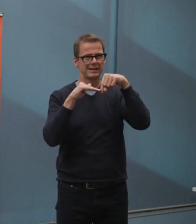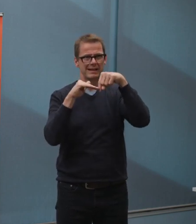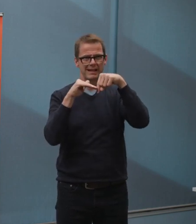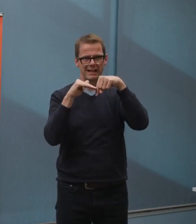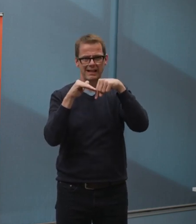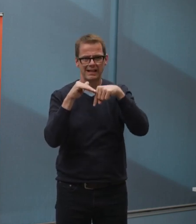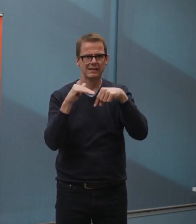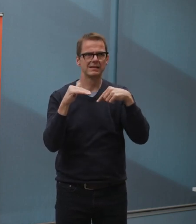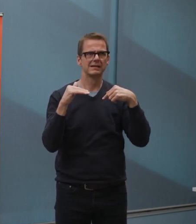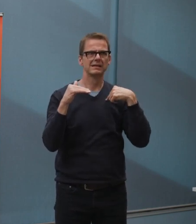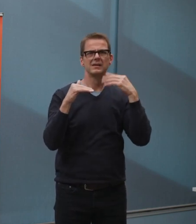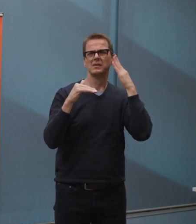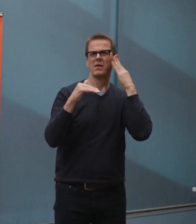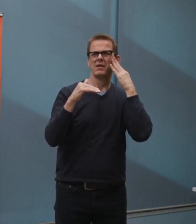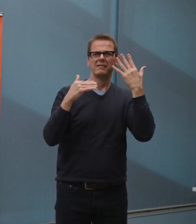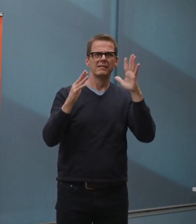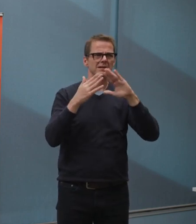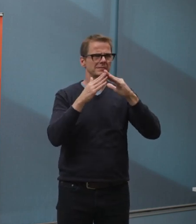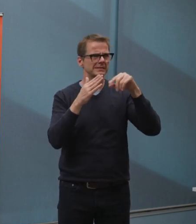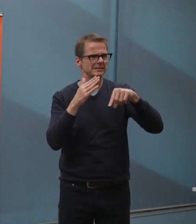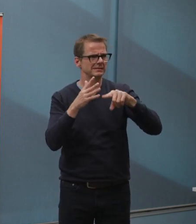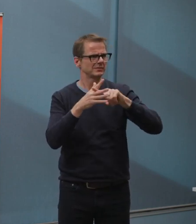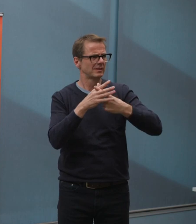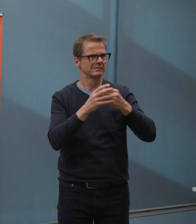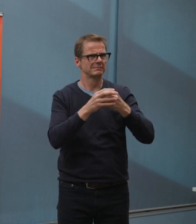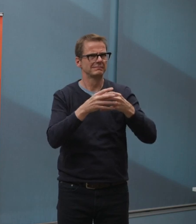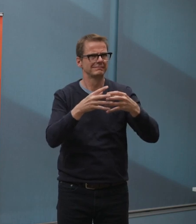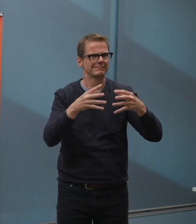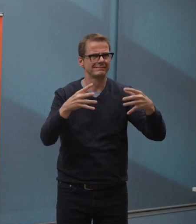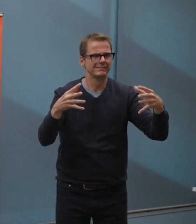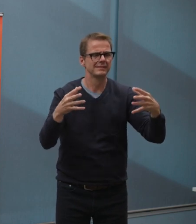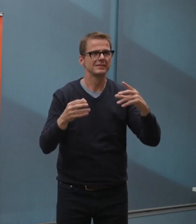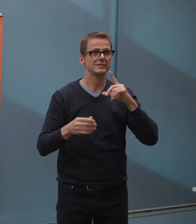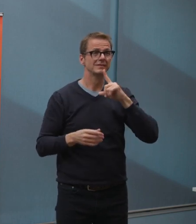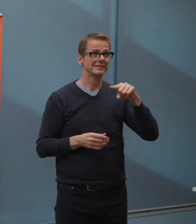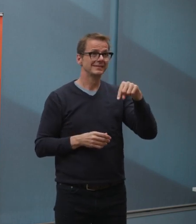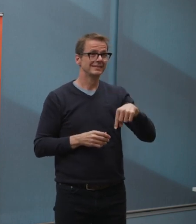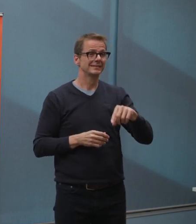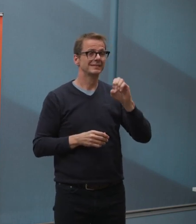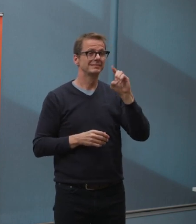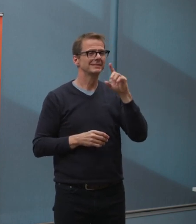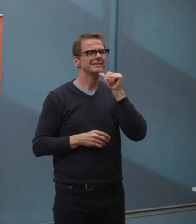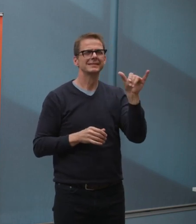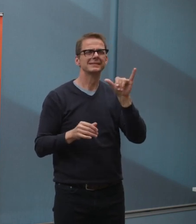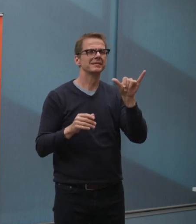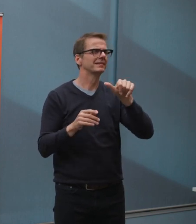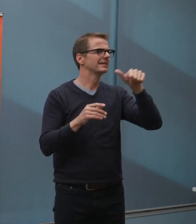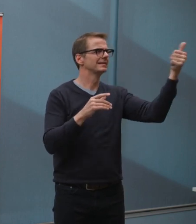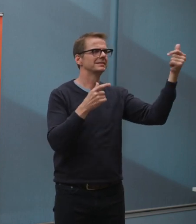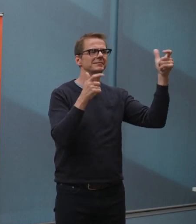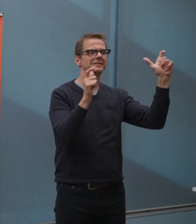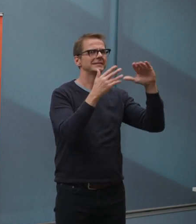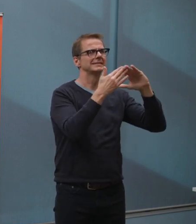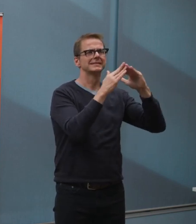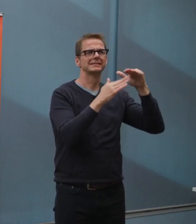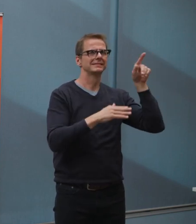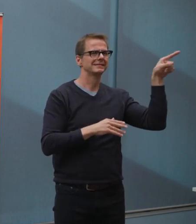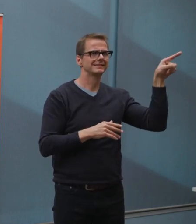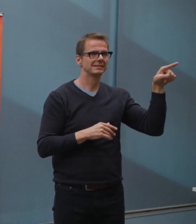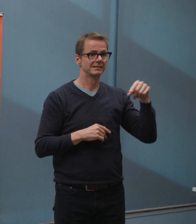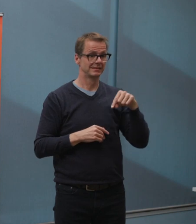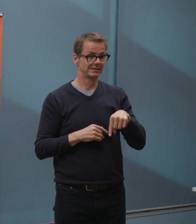really work for us because property tax doesn't grow in the same way that income tax or sales tax or other business taxes